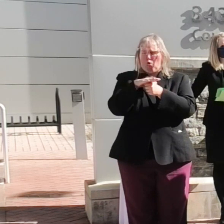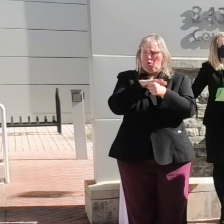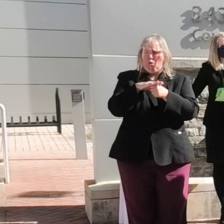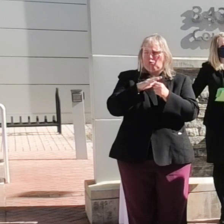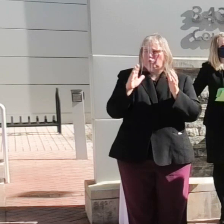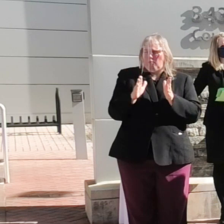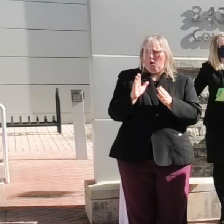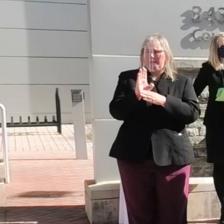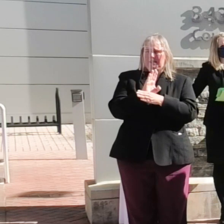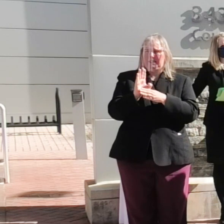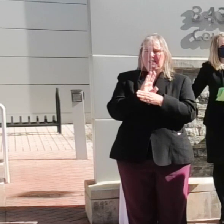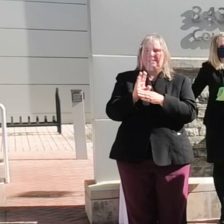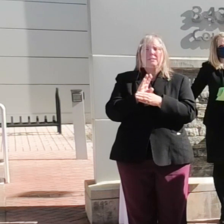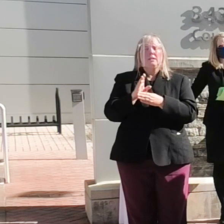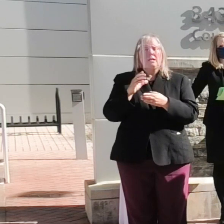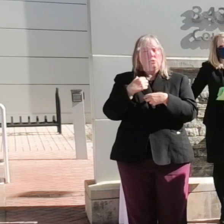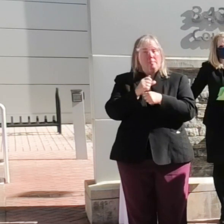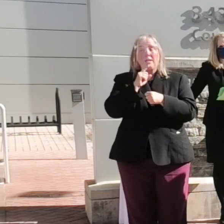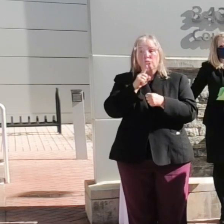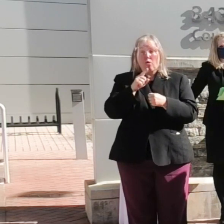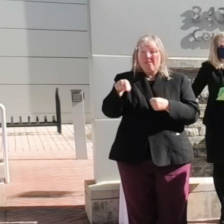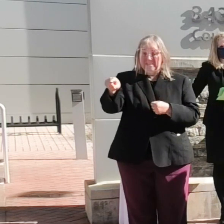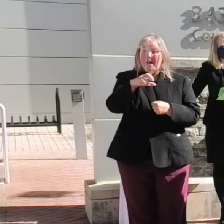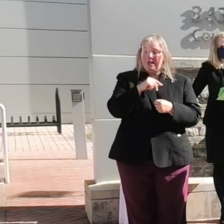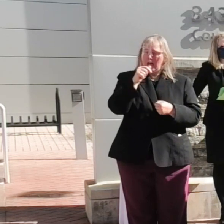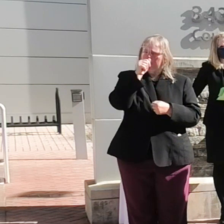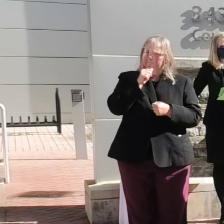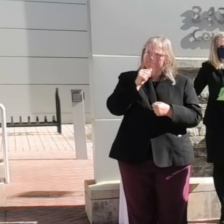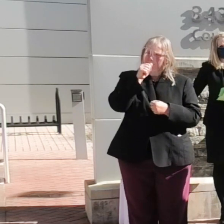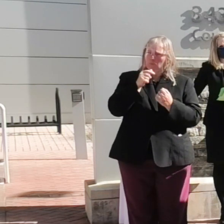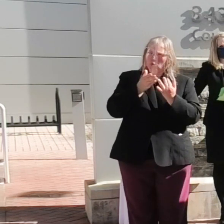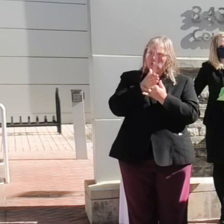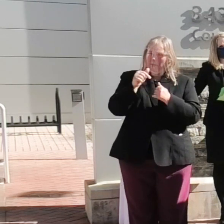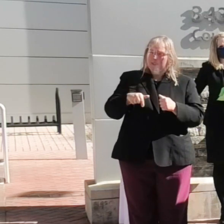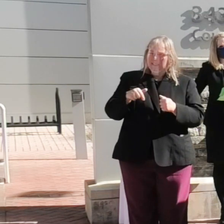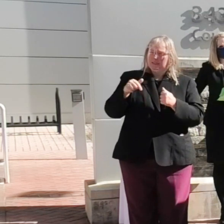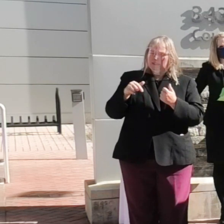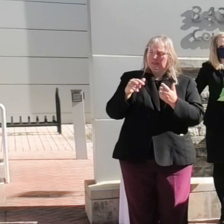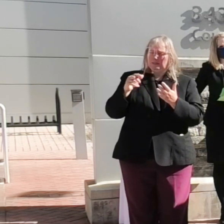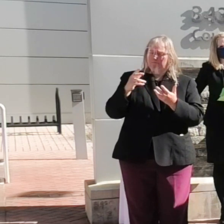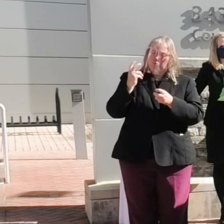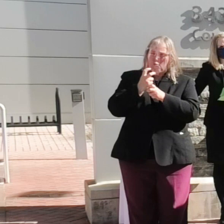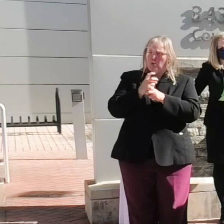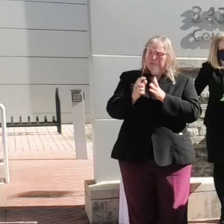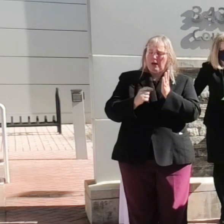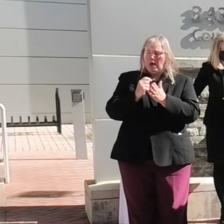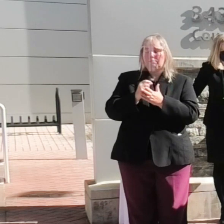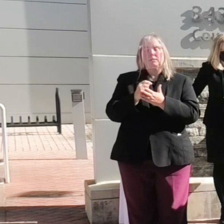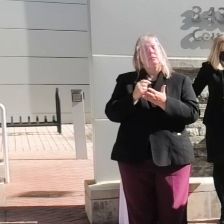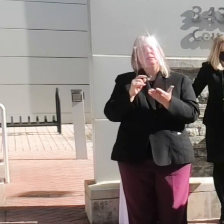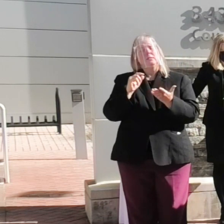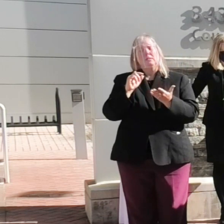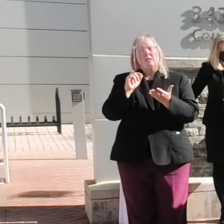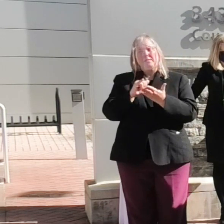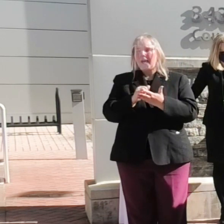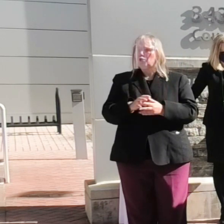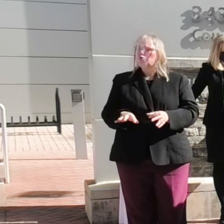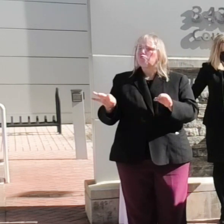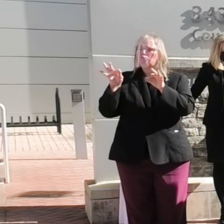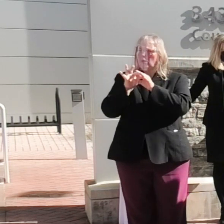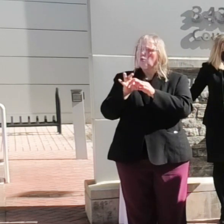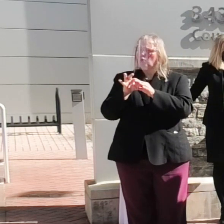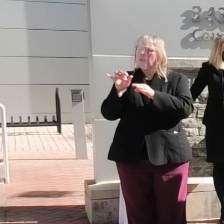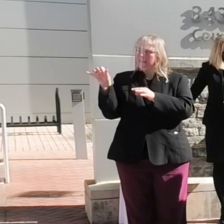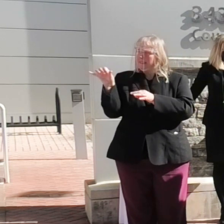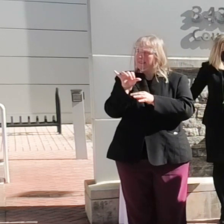to make sure that they are able to weather this storm. It's critical that we share that love and